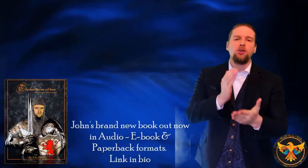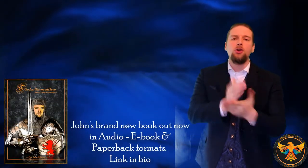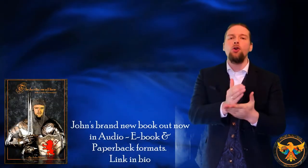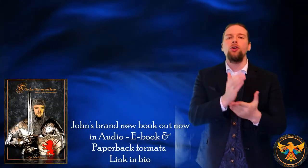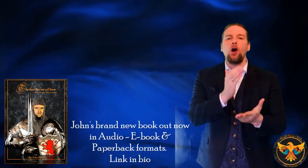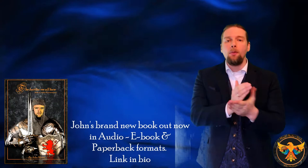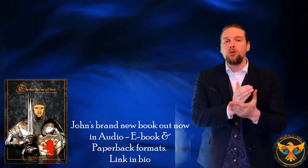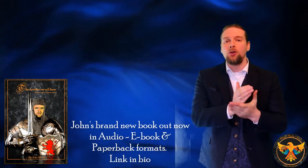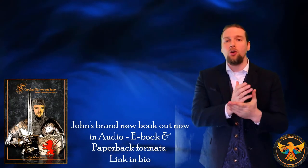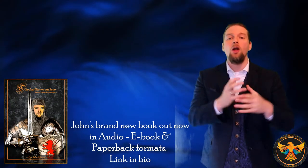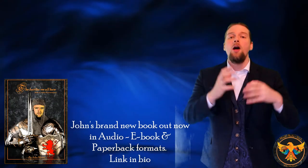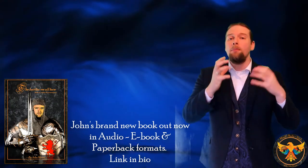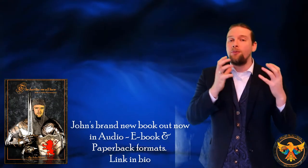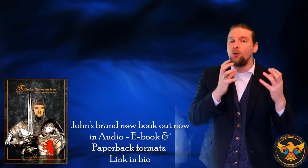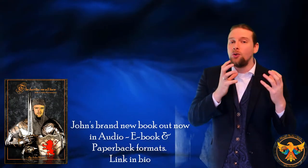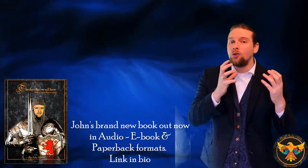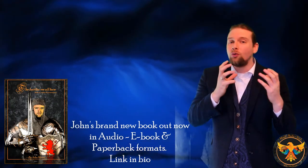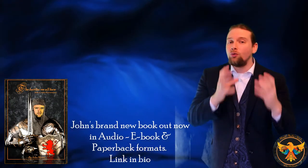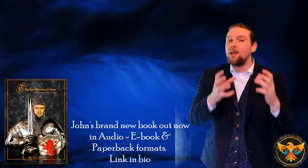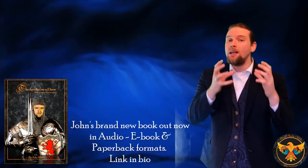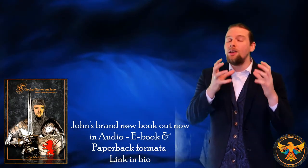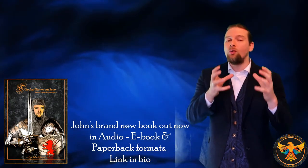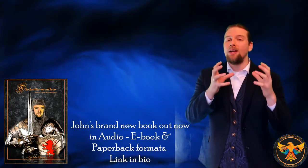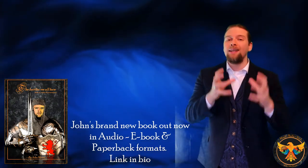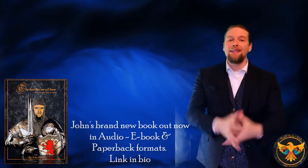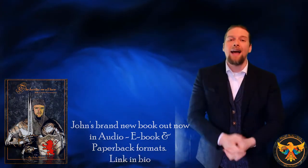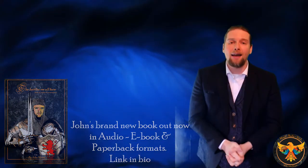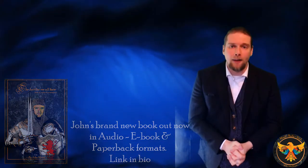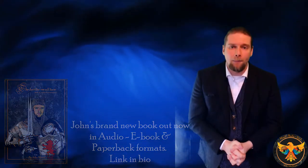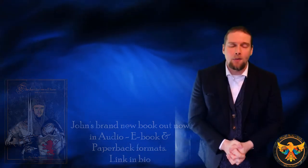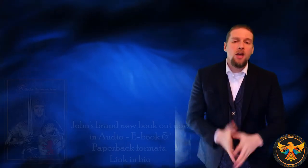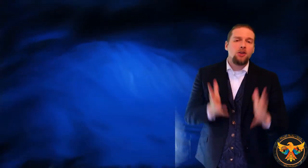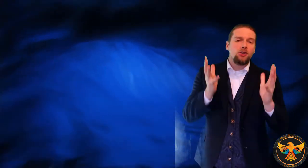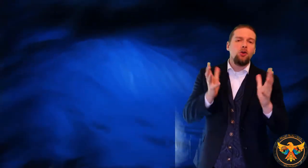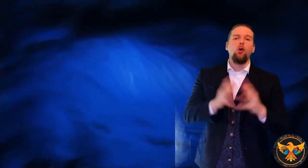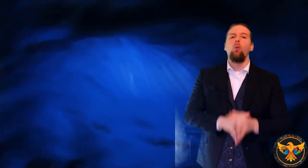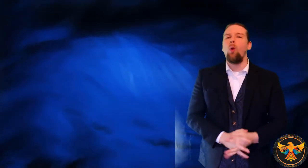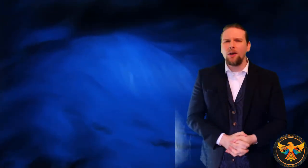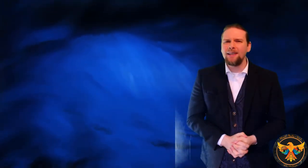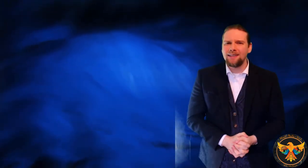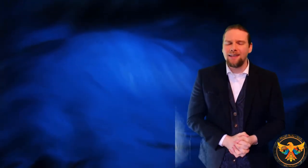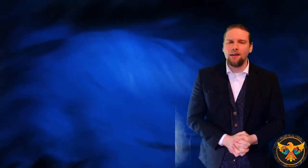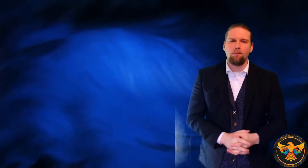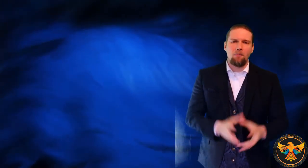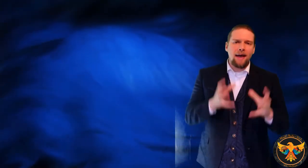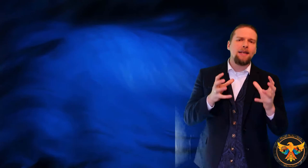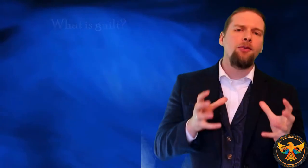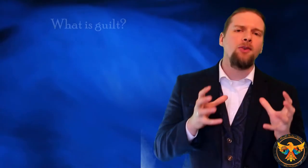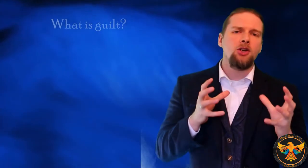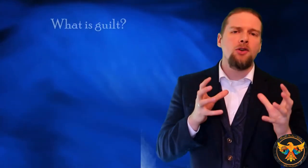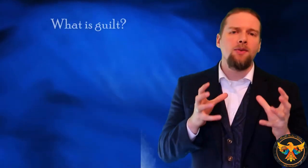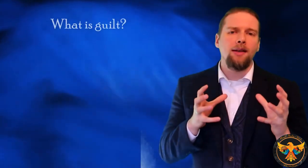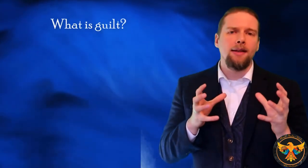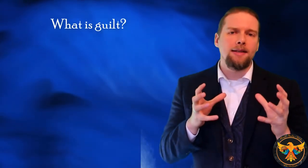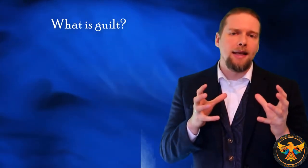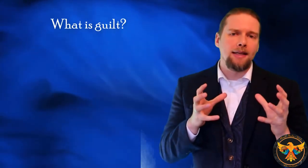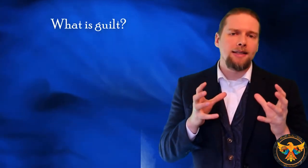to know the obstacle before you can really, really tackle it. So, what is guilt? My definition of guilt is this.